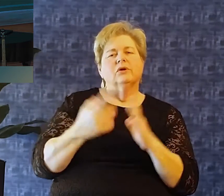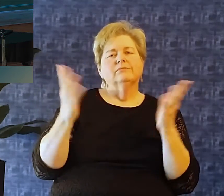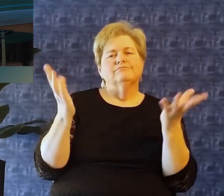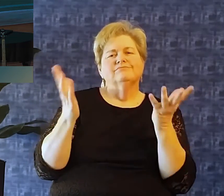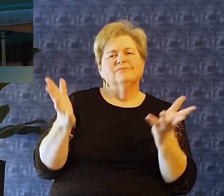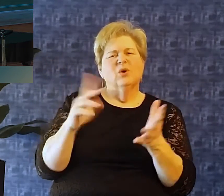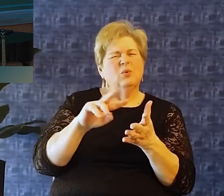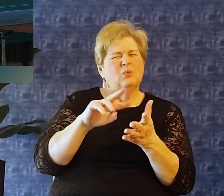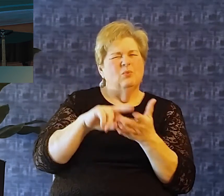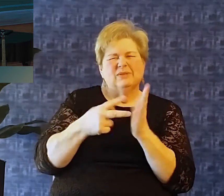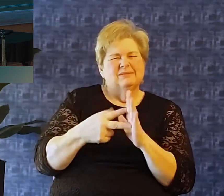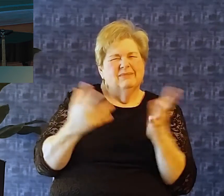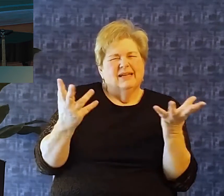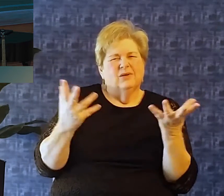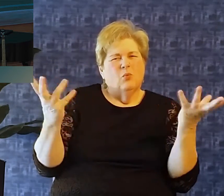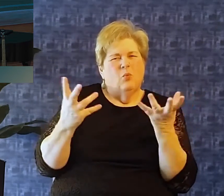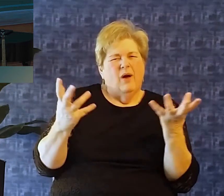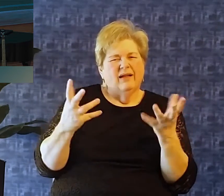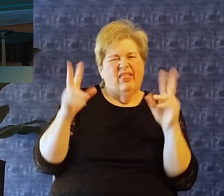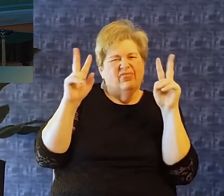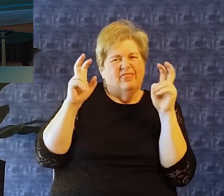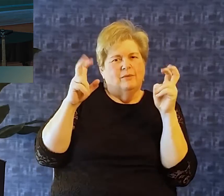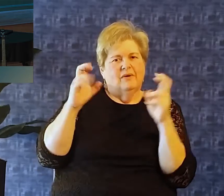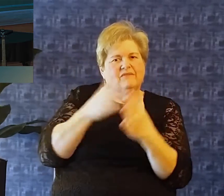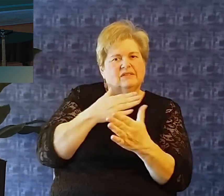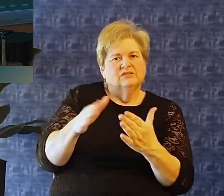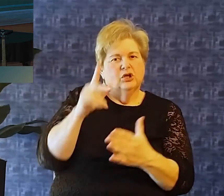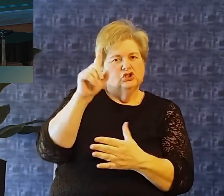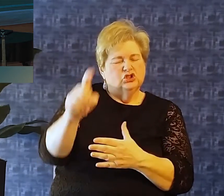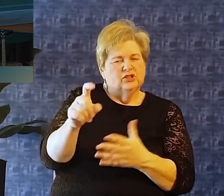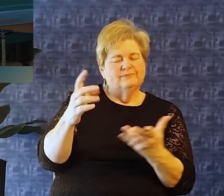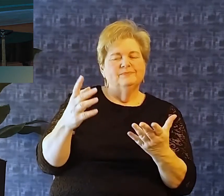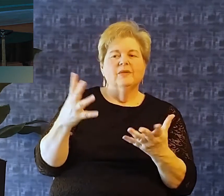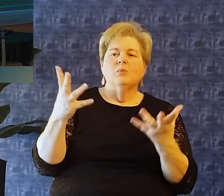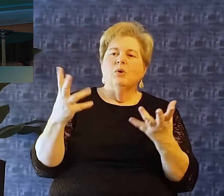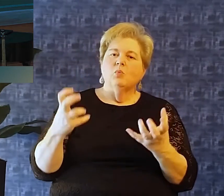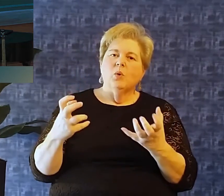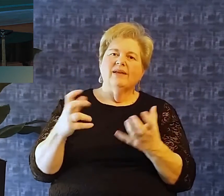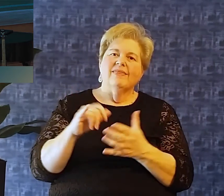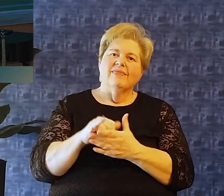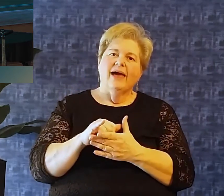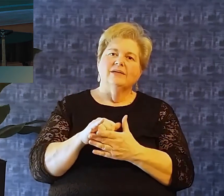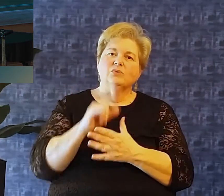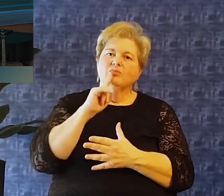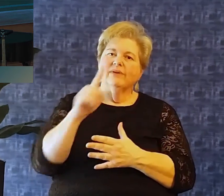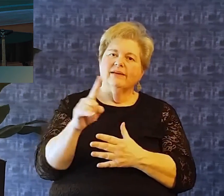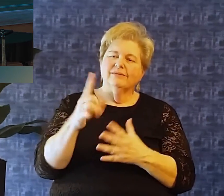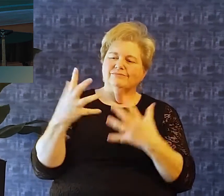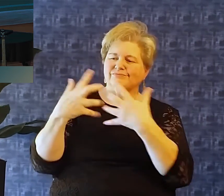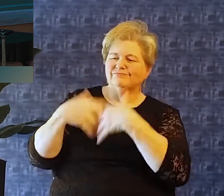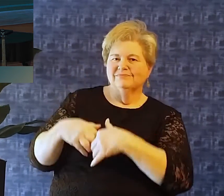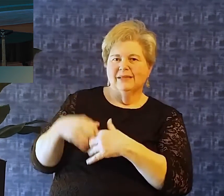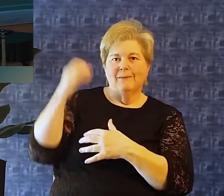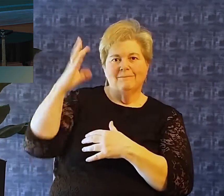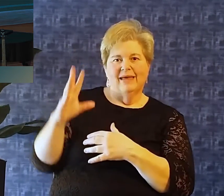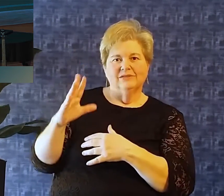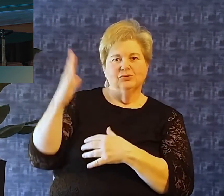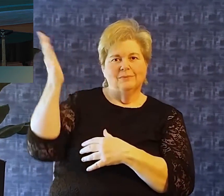maybe what the theme of the song should be And we wanted it to kind of go along with pastor's messages But then when